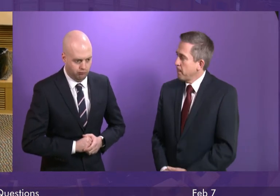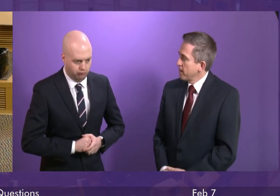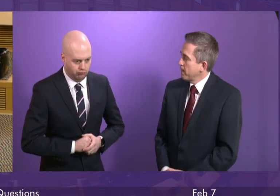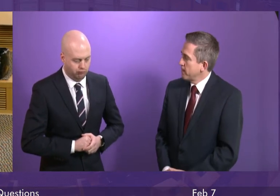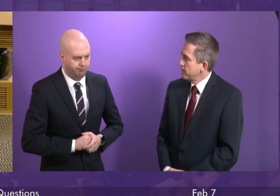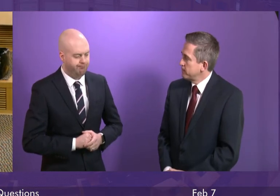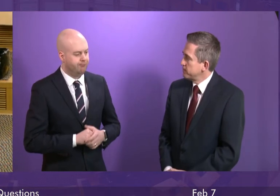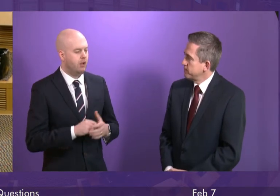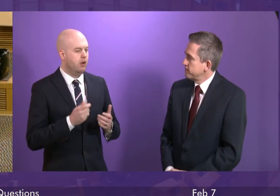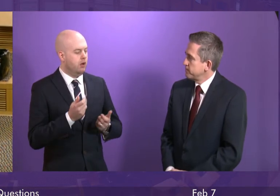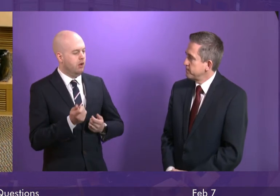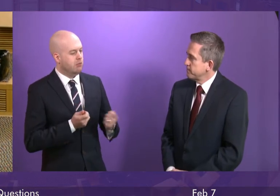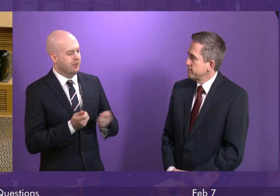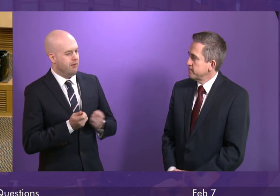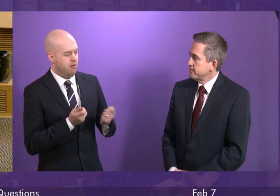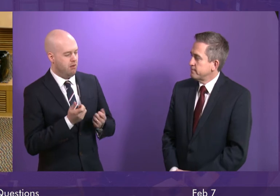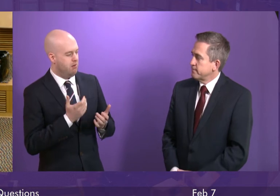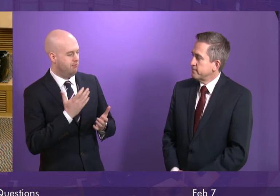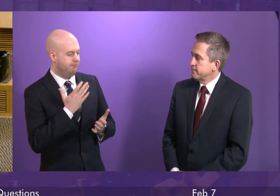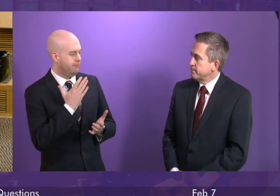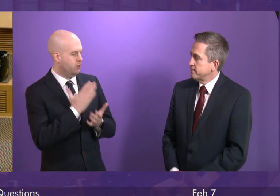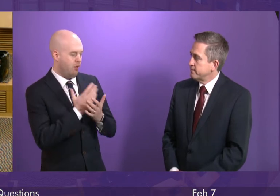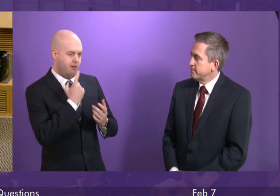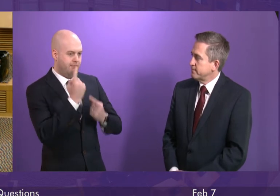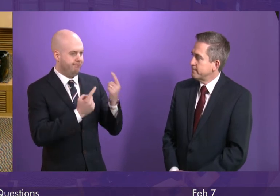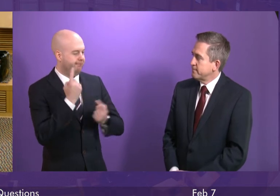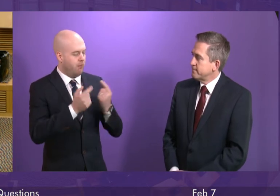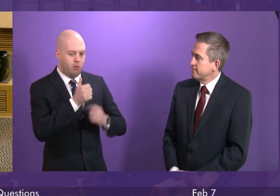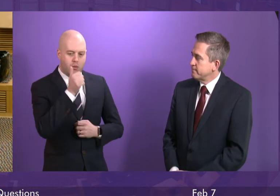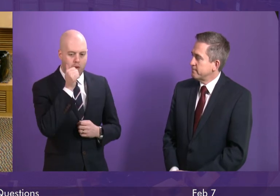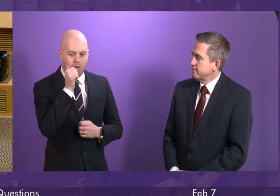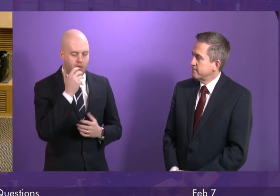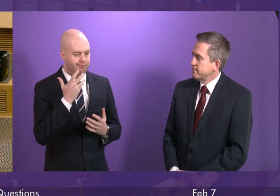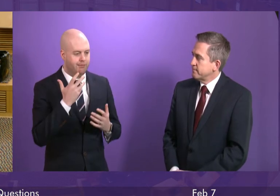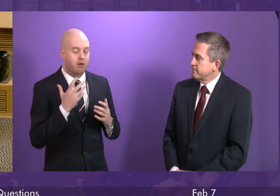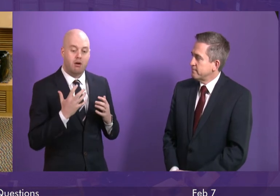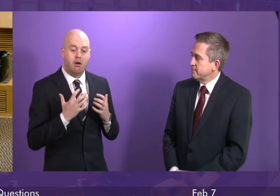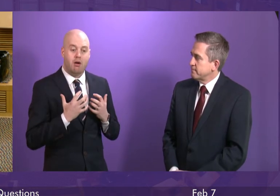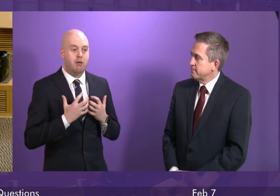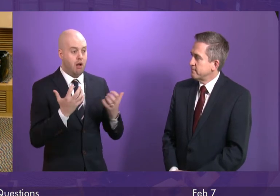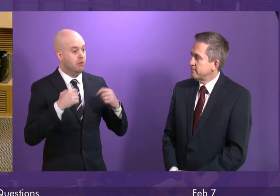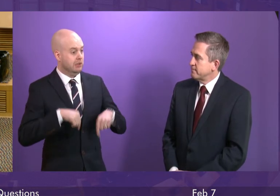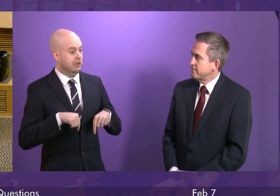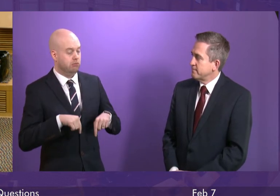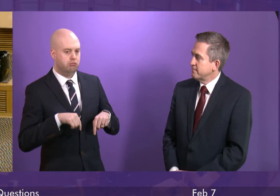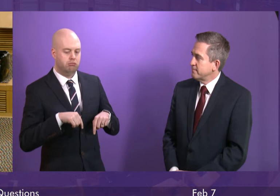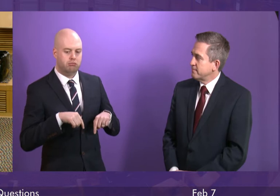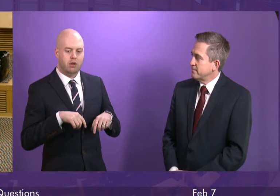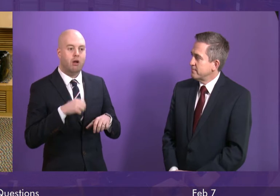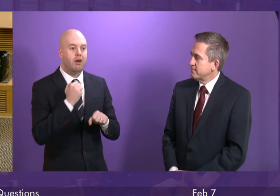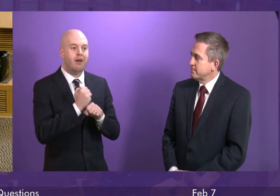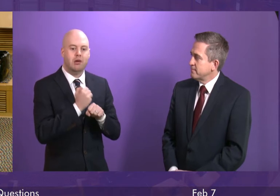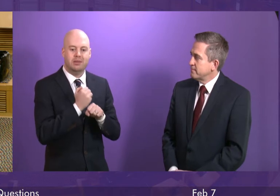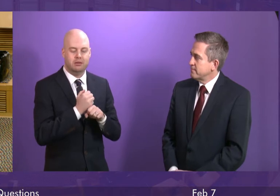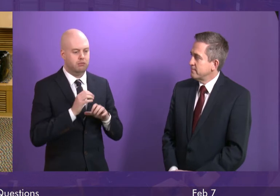President, I don't think it will come as a surprise to anybody that in a parliament where the government does not command an overall